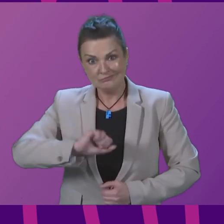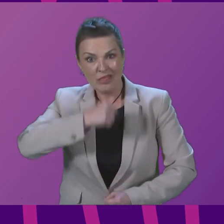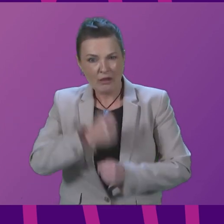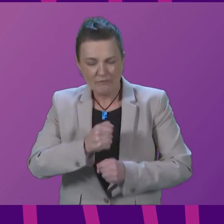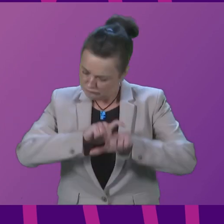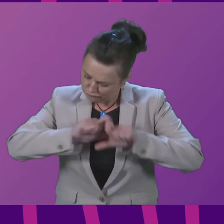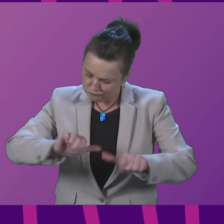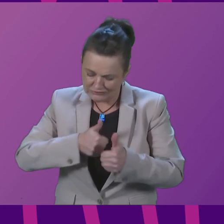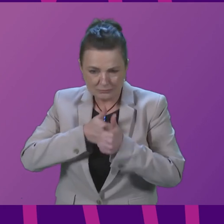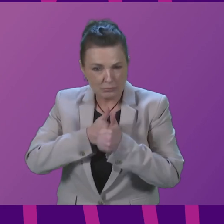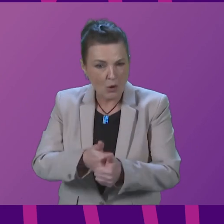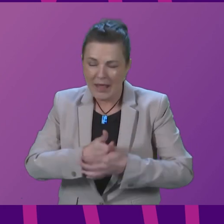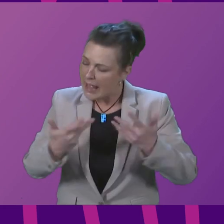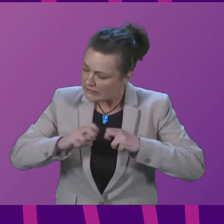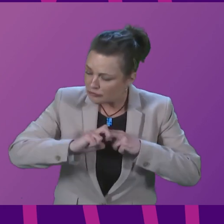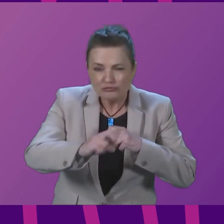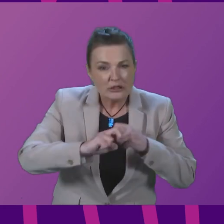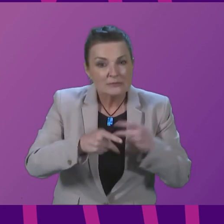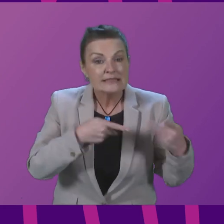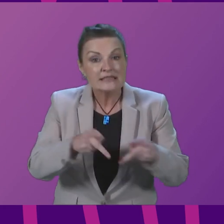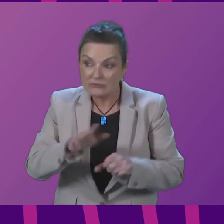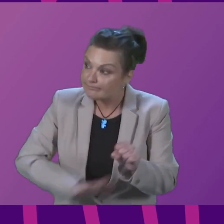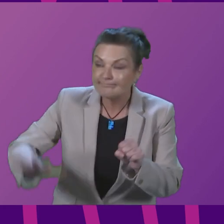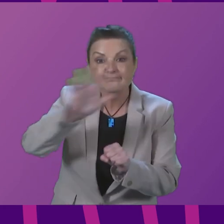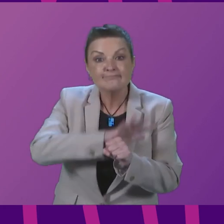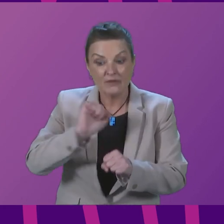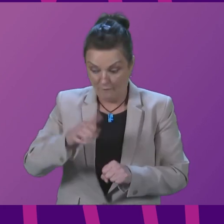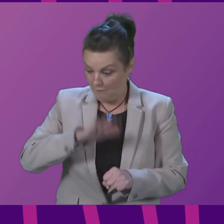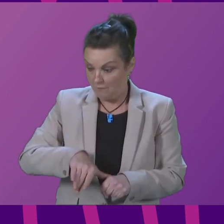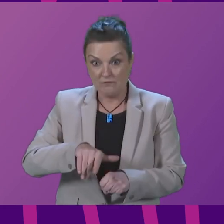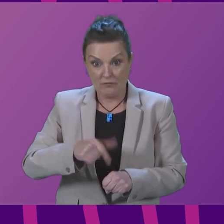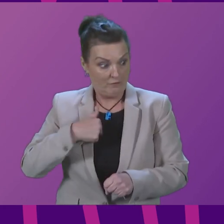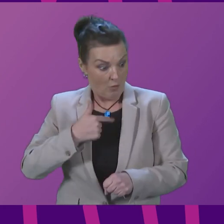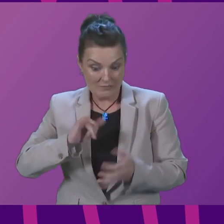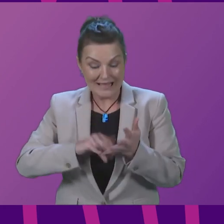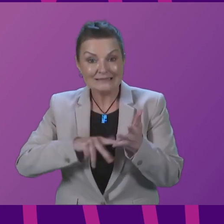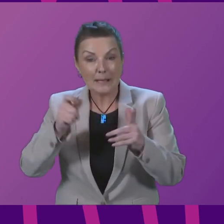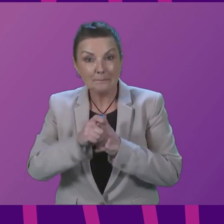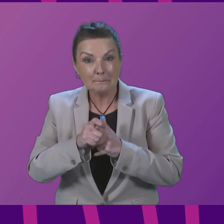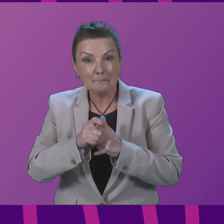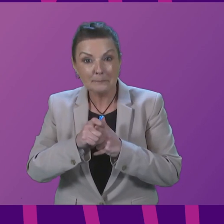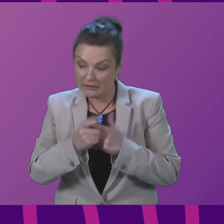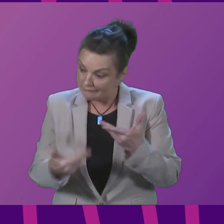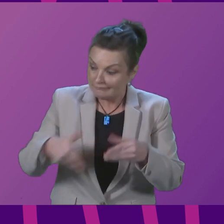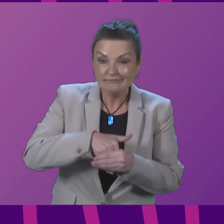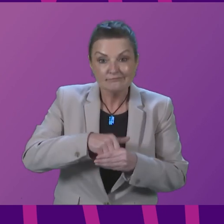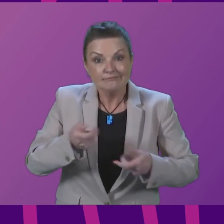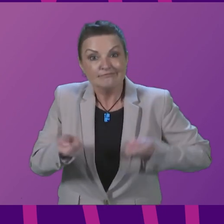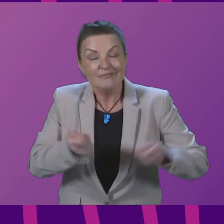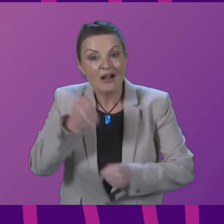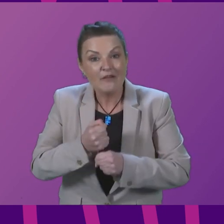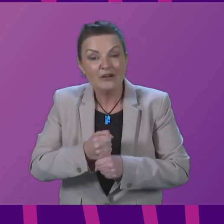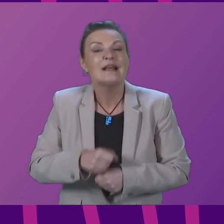to support the transport system across the country. Since this government took office, we have invested in excess of £9